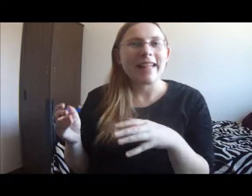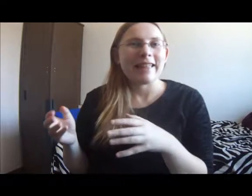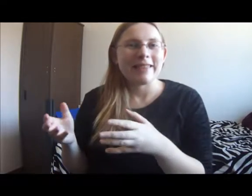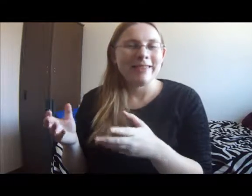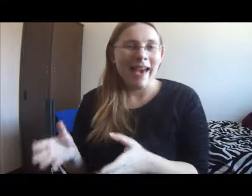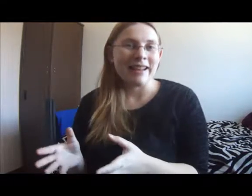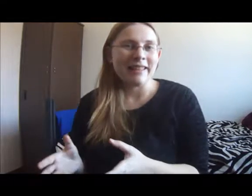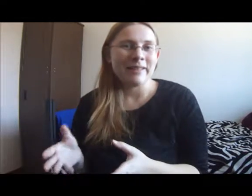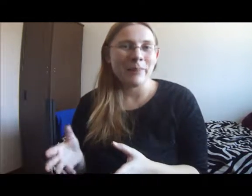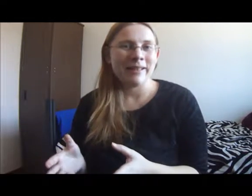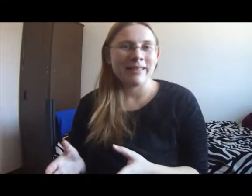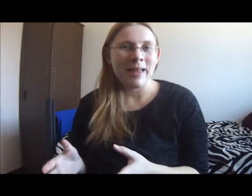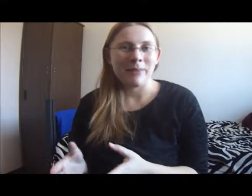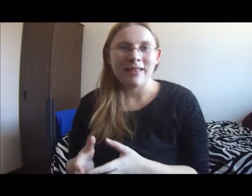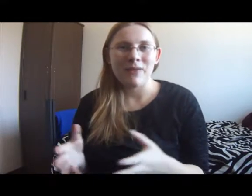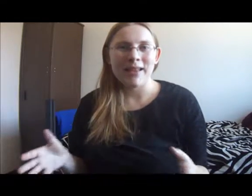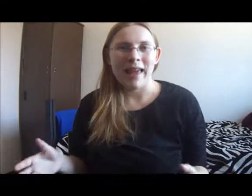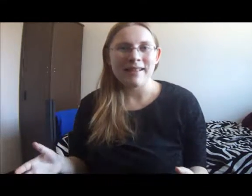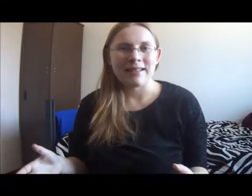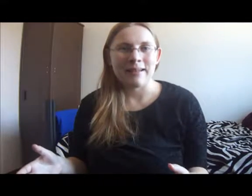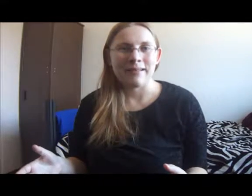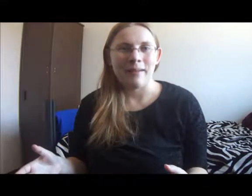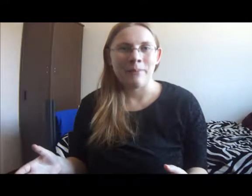Like that is a big step. That's a fantastic step.